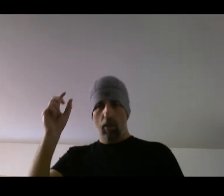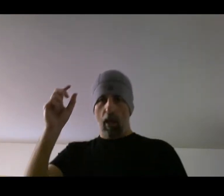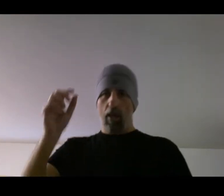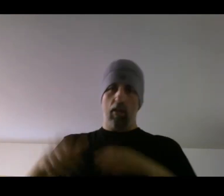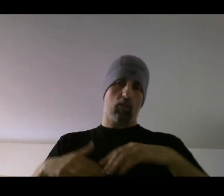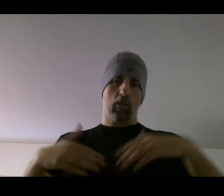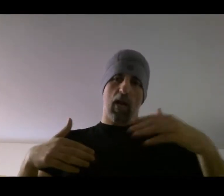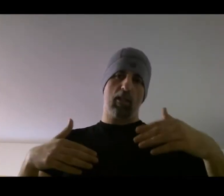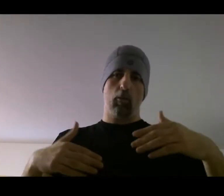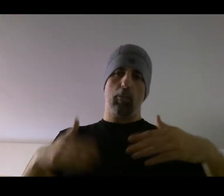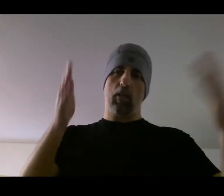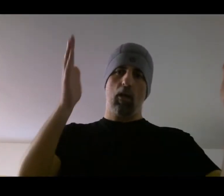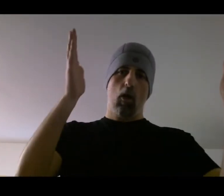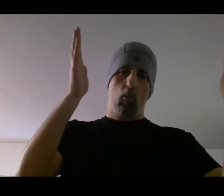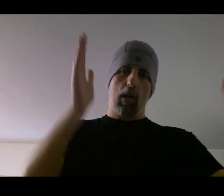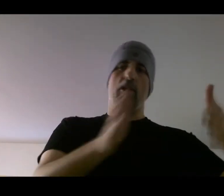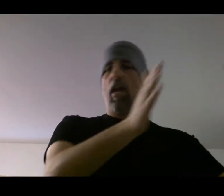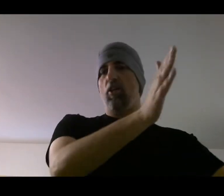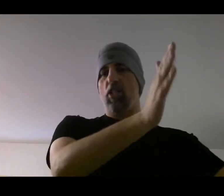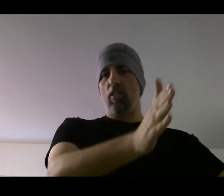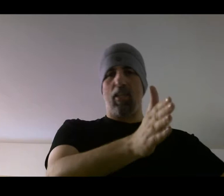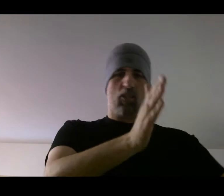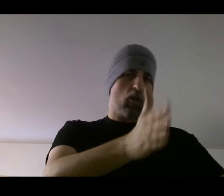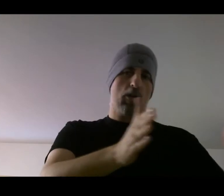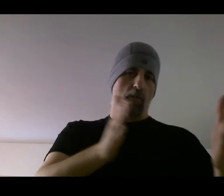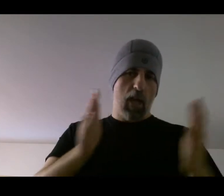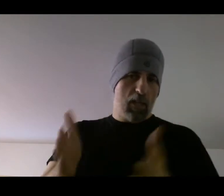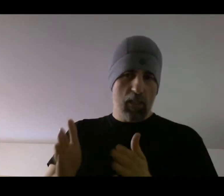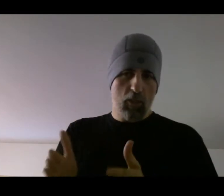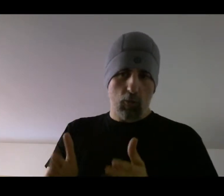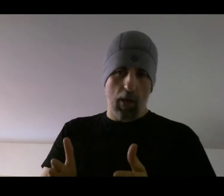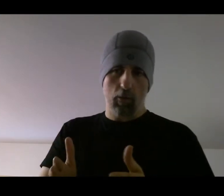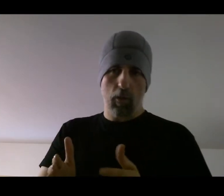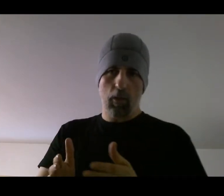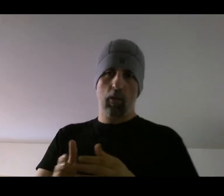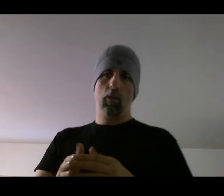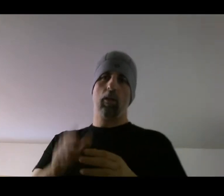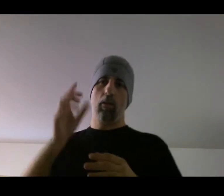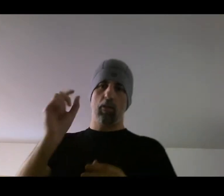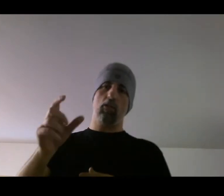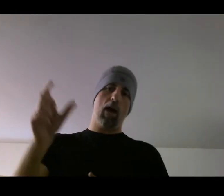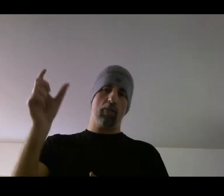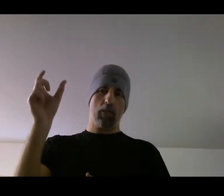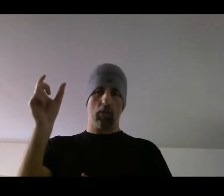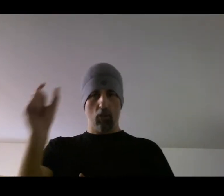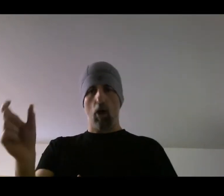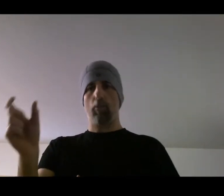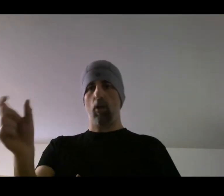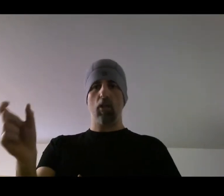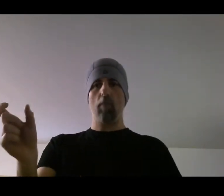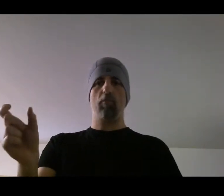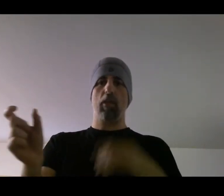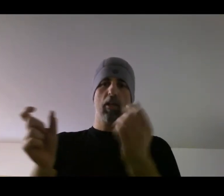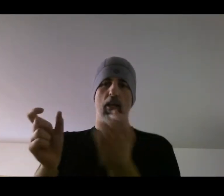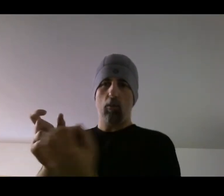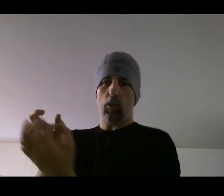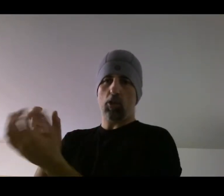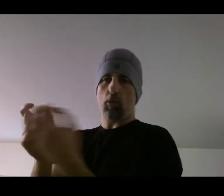And so the idea would be, whatever your energy is at the start of each round, then you have this topper on top of it, in which you can